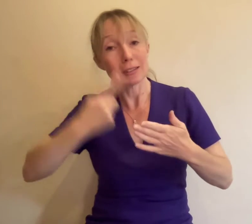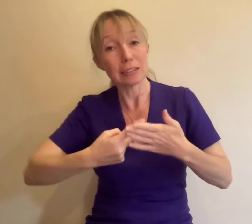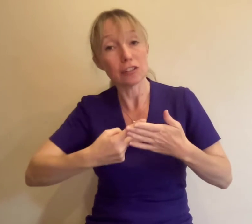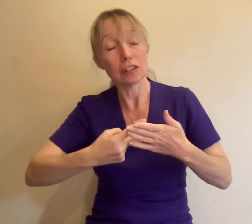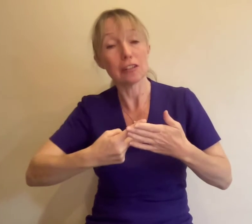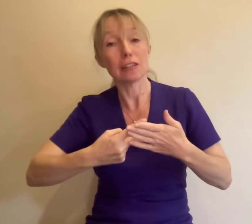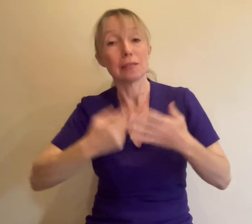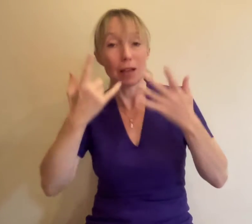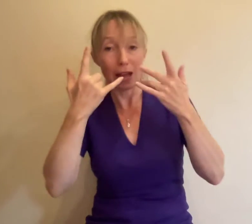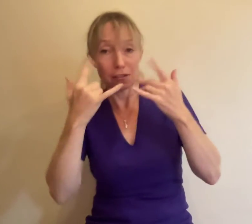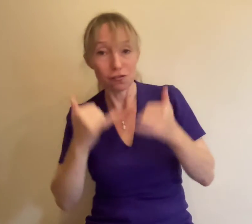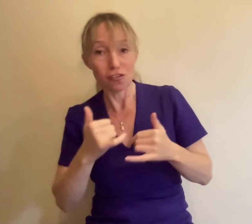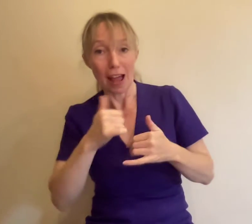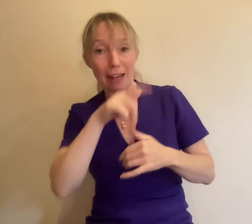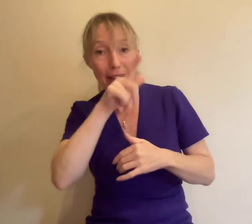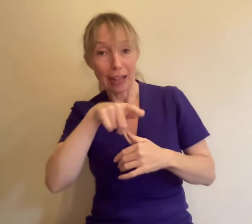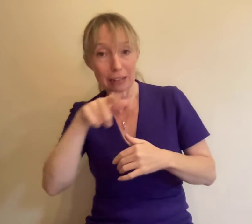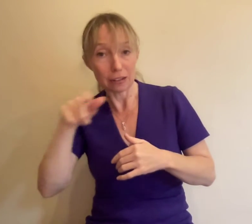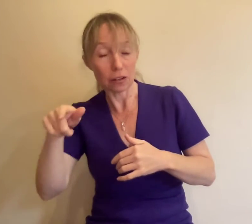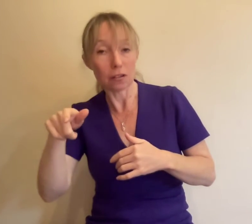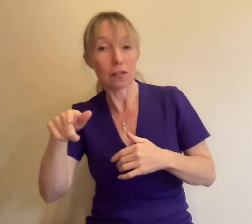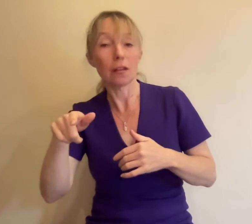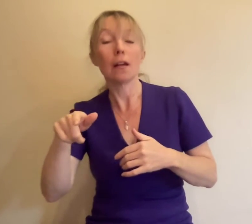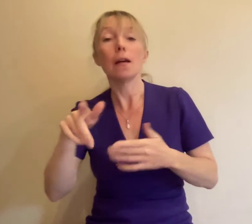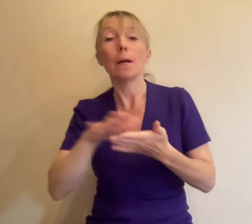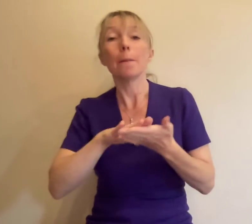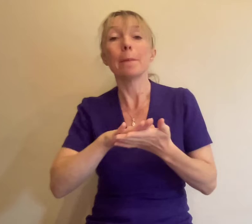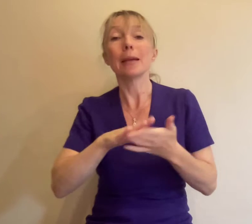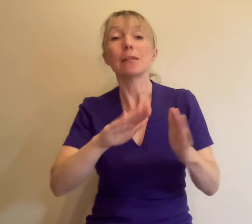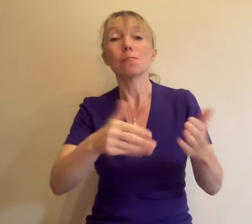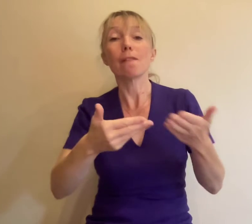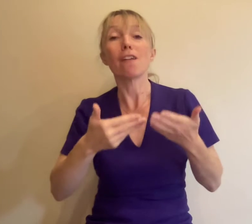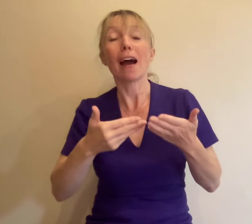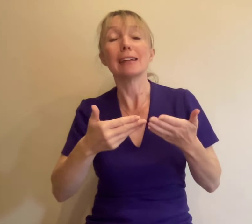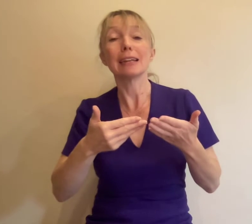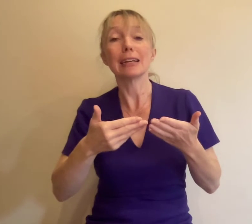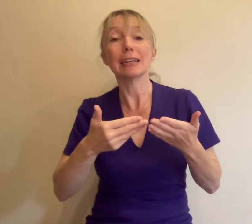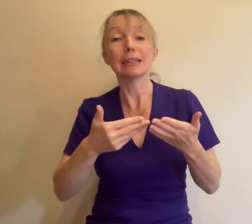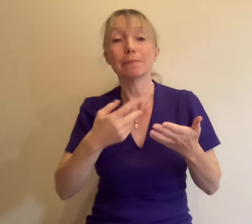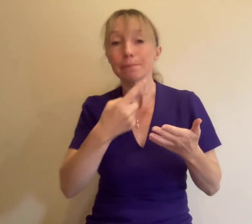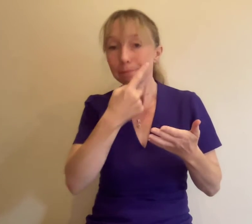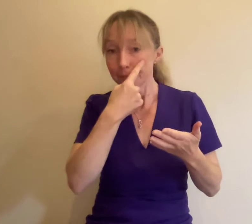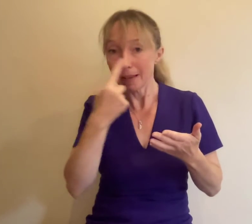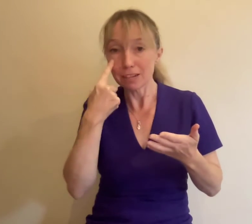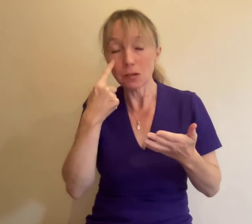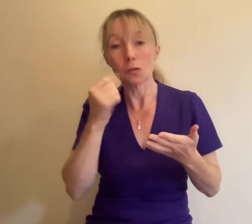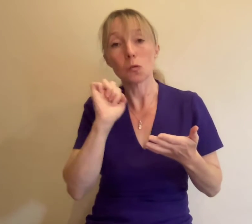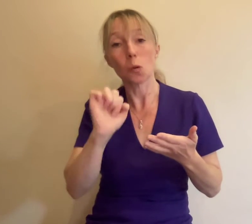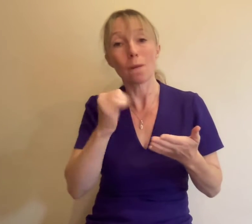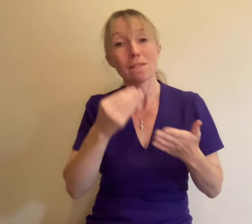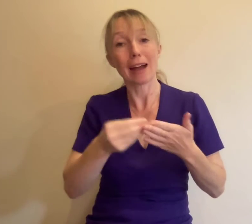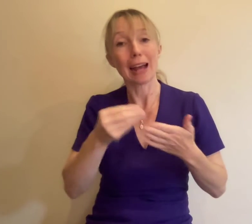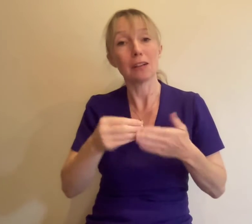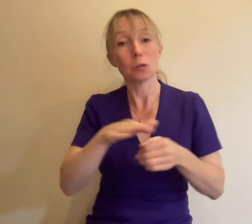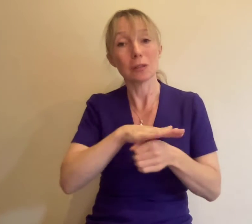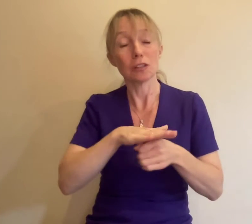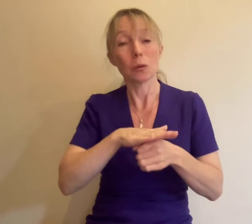This includes providing documentation on your financial situation Our decisions are final and no